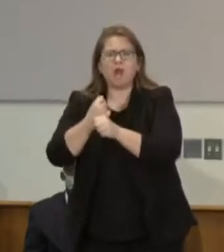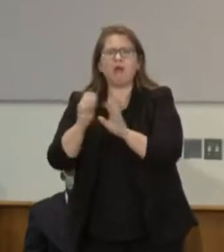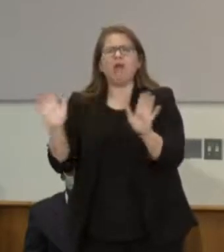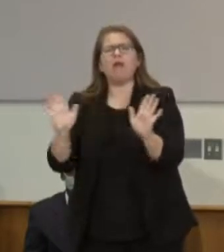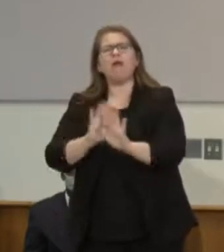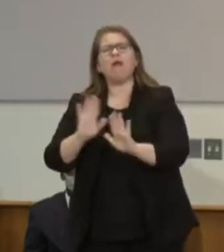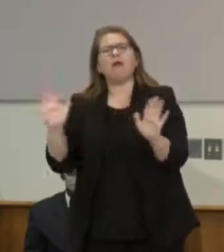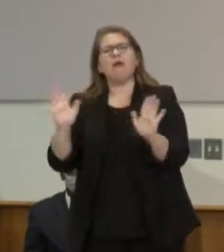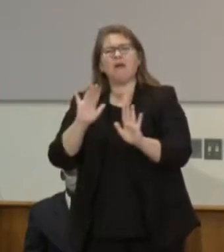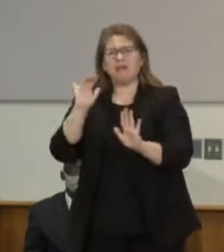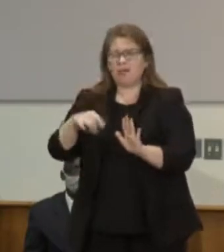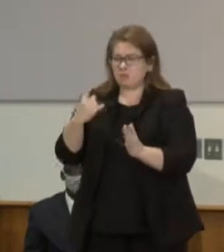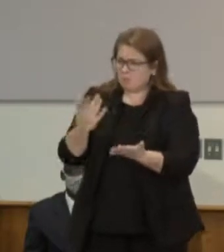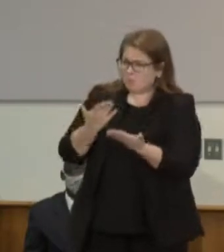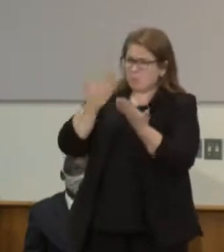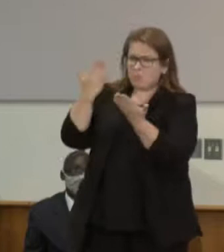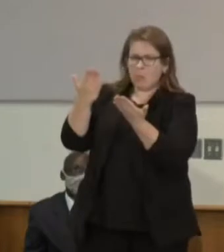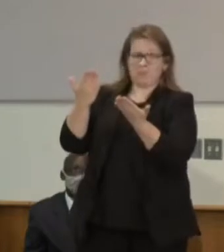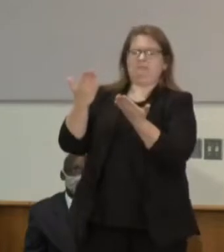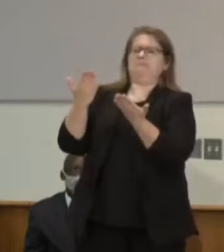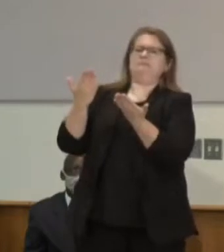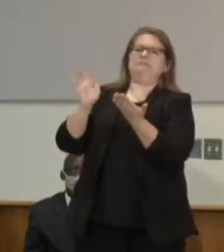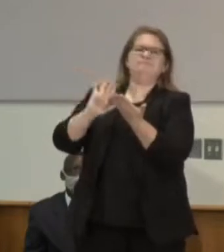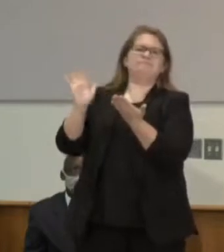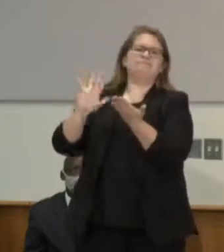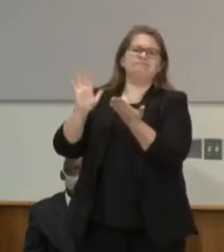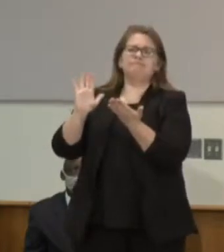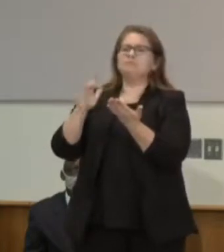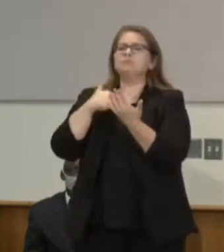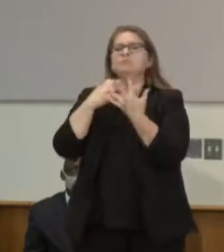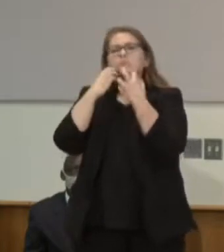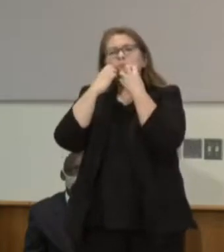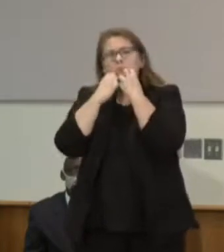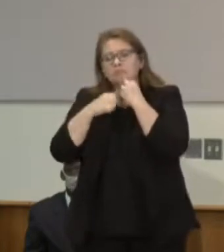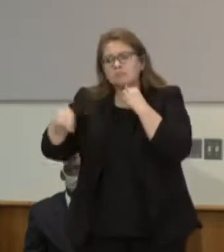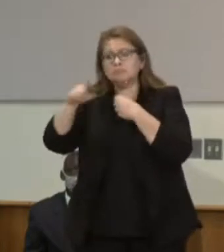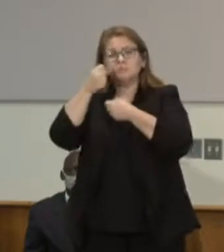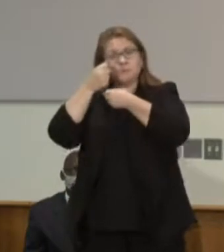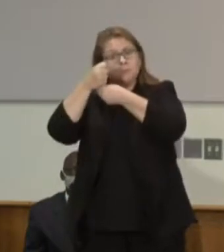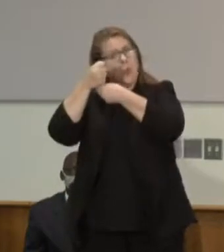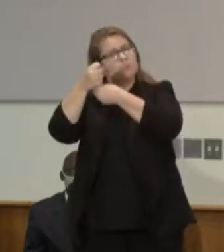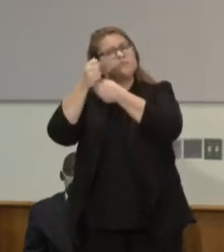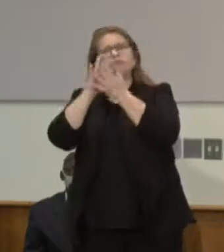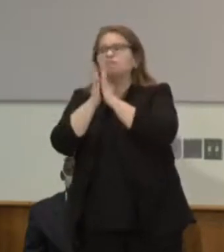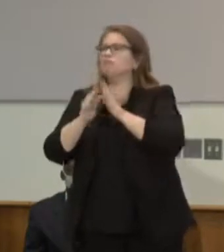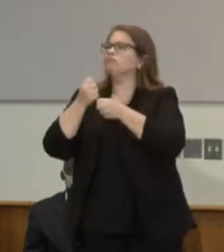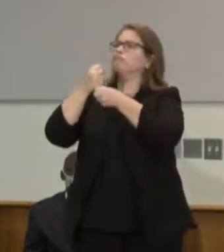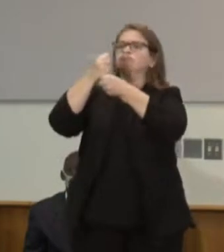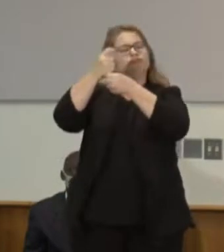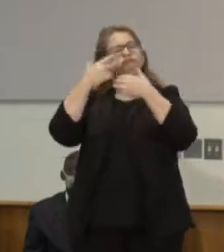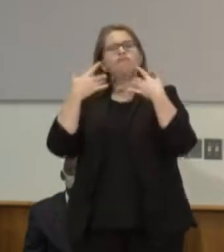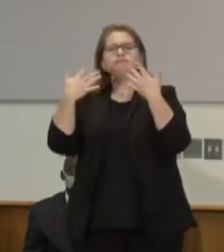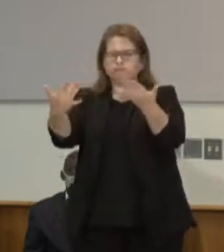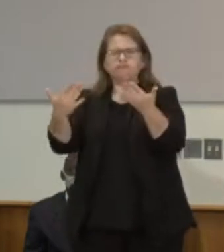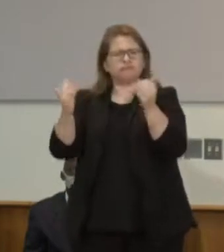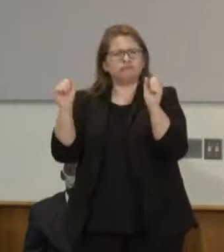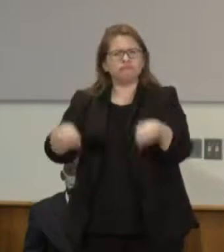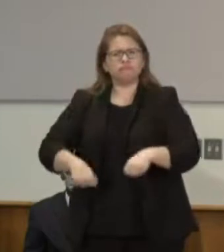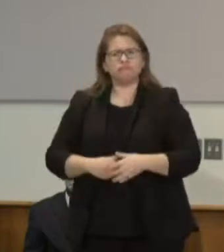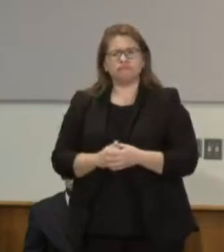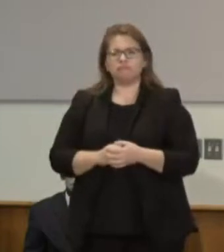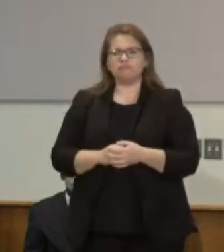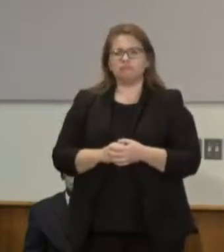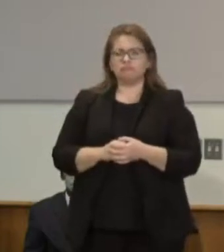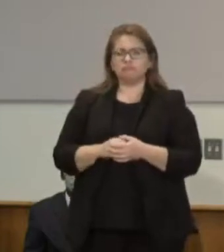value of protest and how important protest is. And no one more eloquently than Representative Rena Moran, who